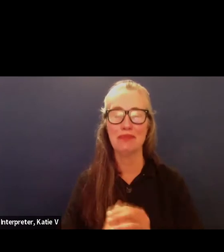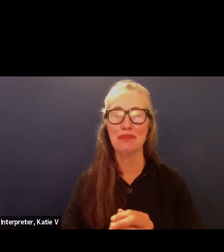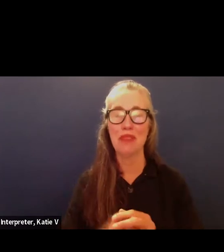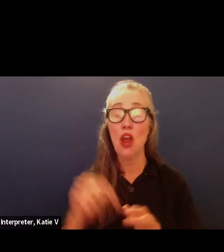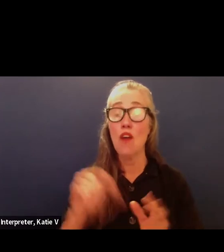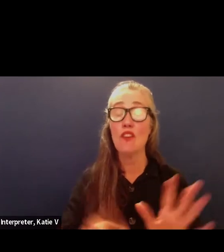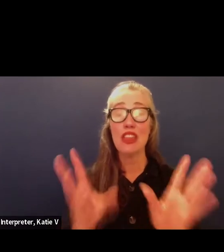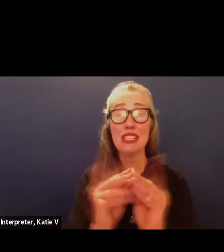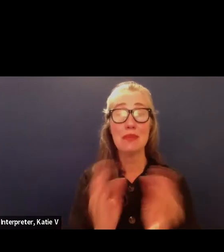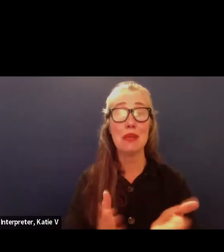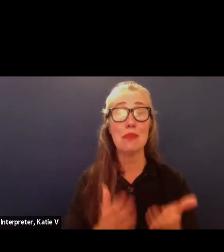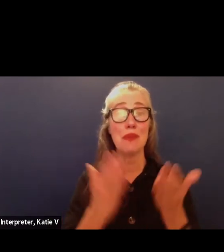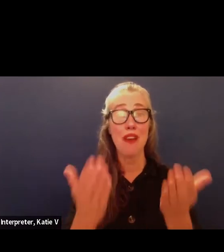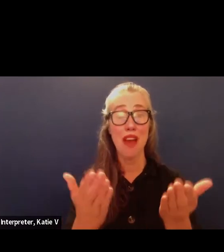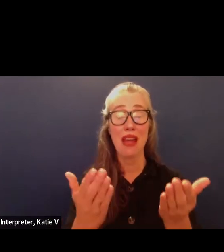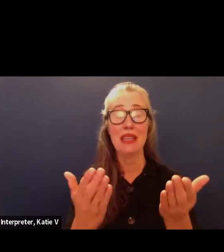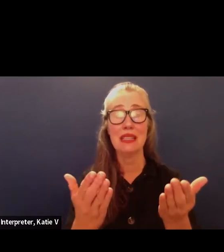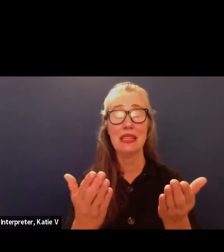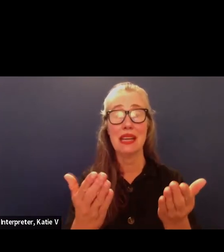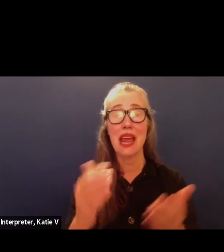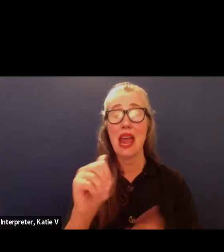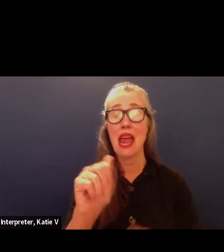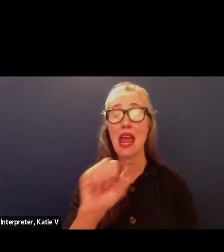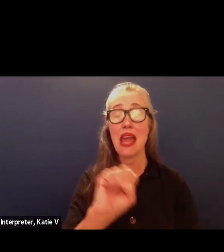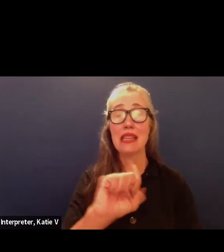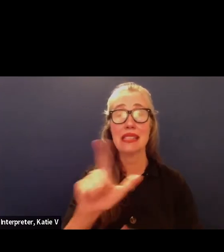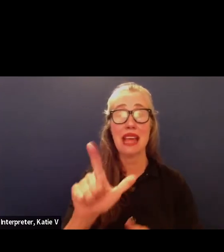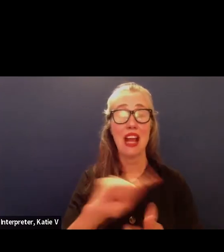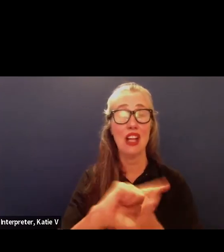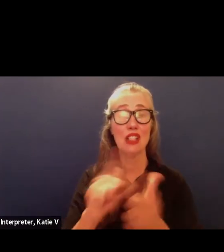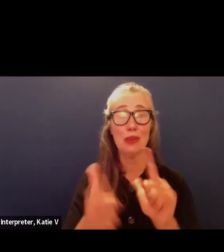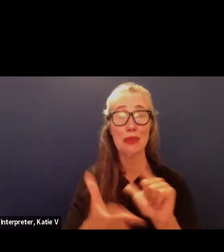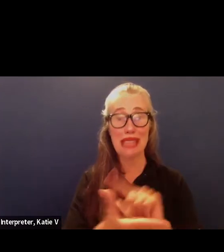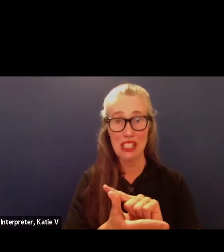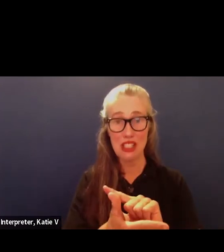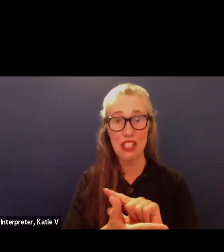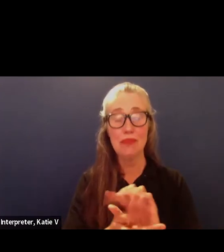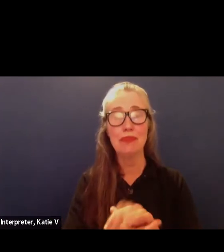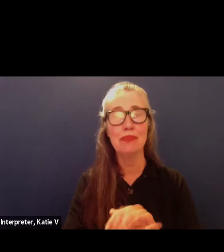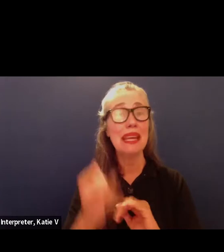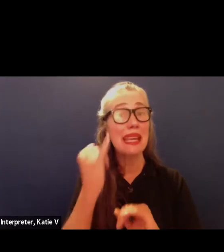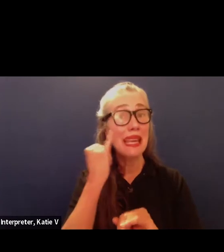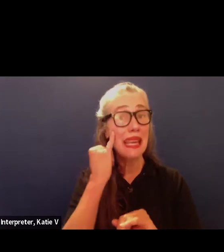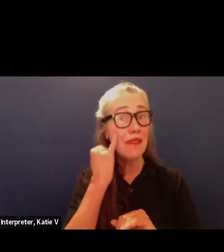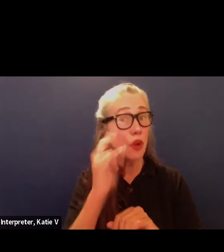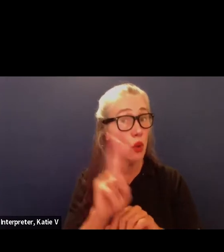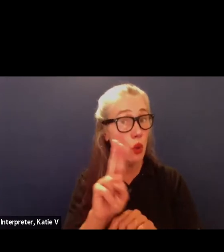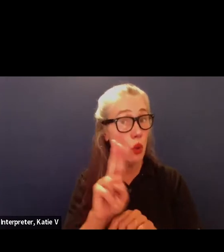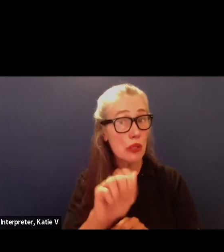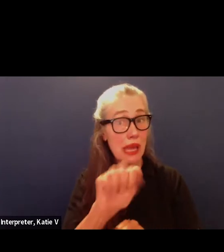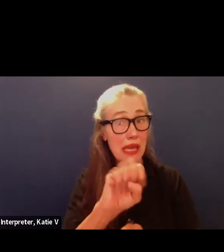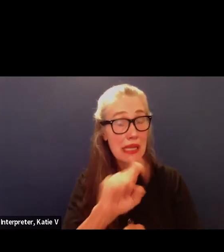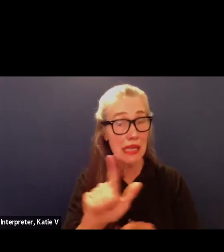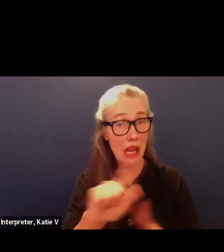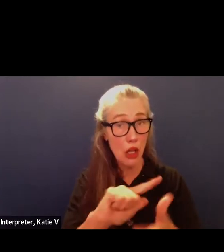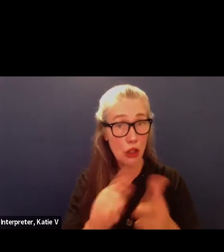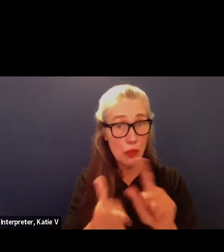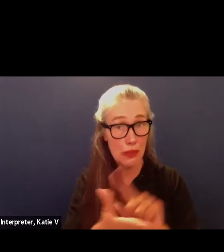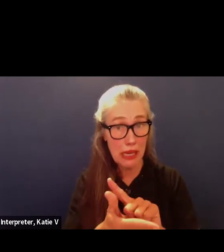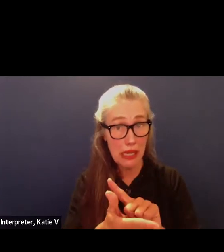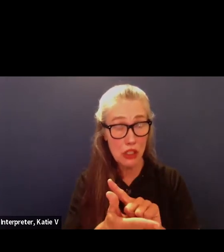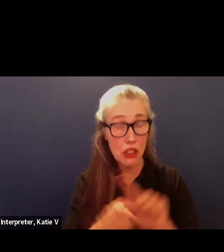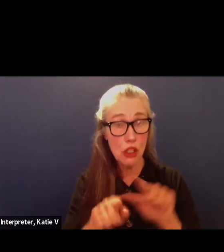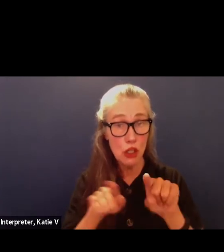meeting we will also be providing american sign language interpretation if you will be using asl interpretation